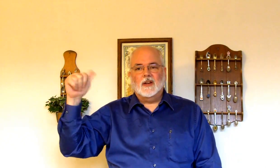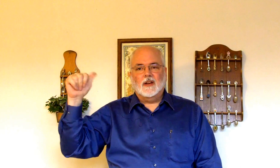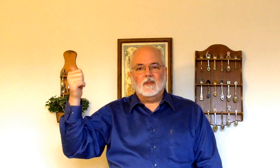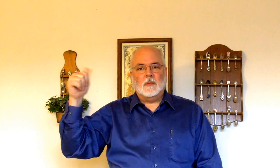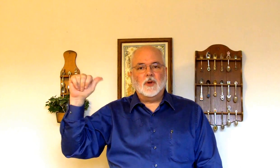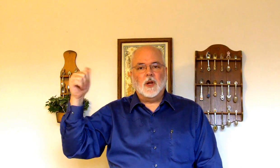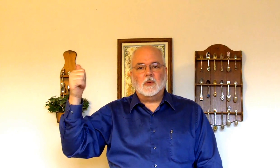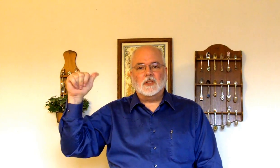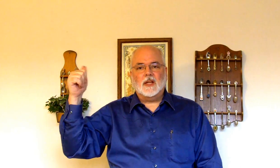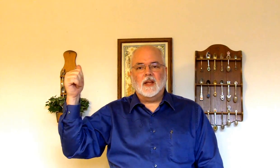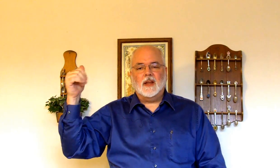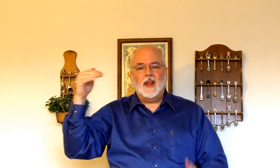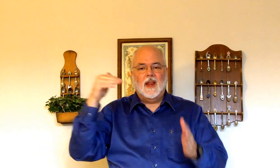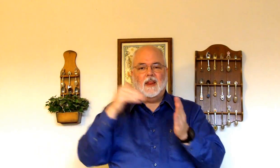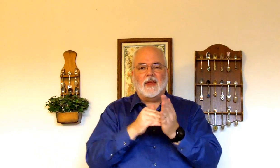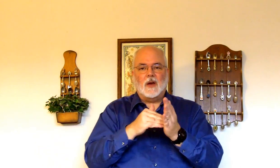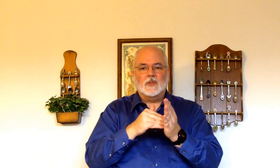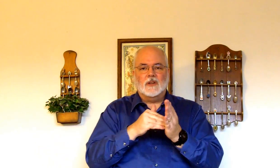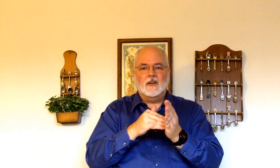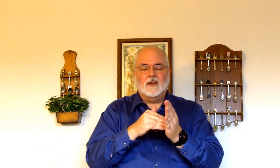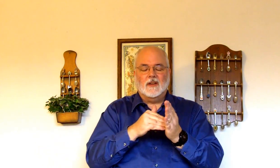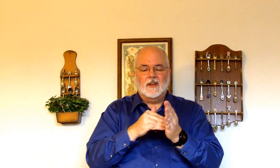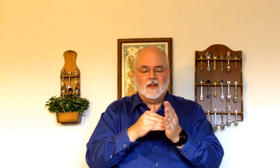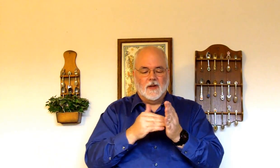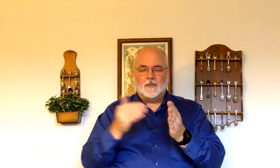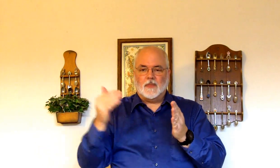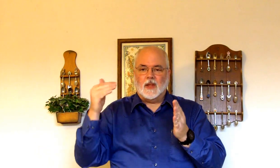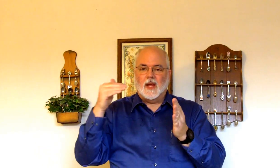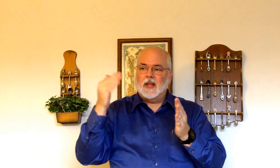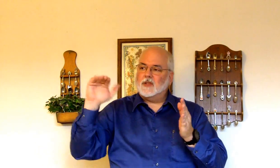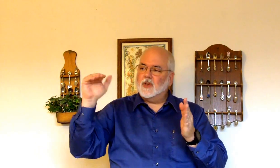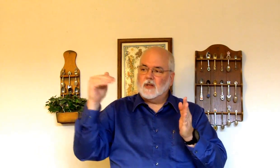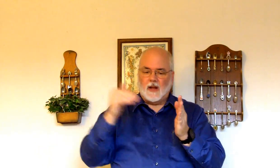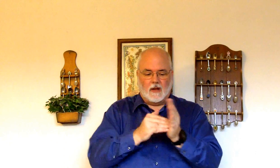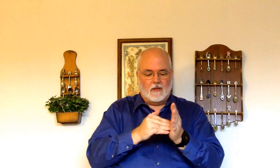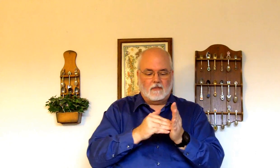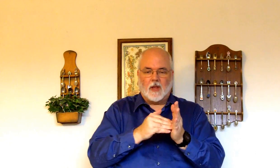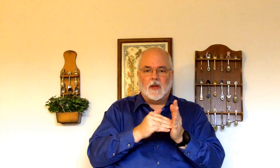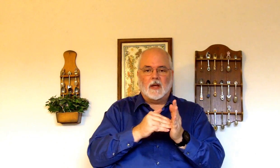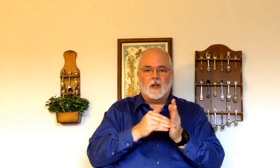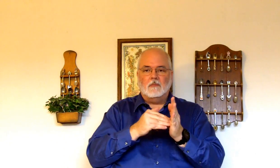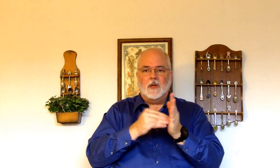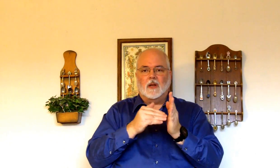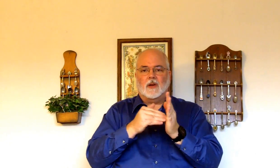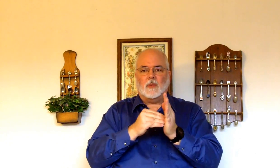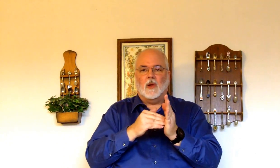Remember your numbers. Ten. Thousand. Okay. That's. Coming into the middle of your palm.